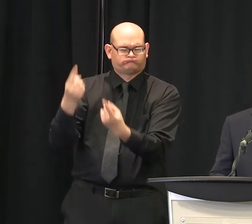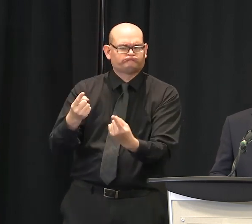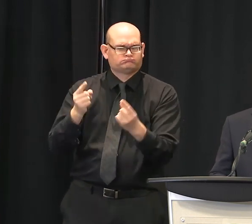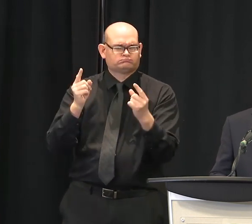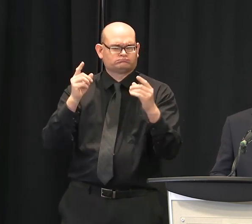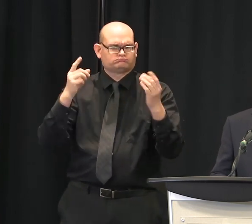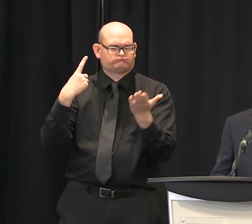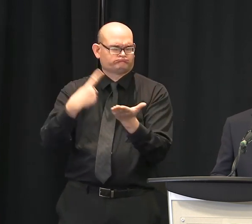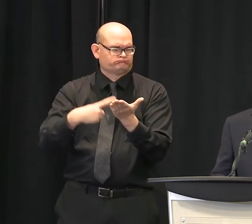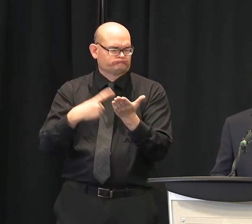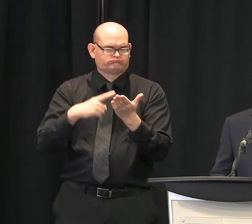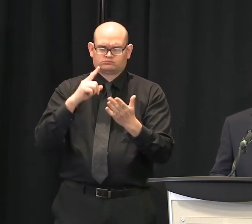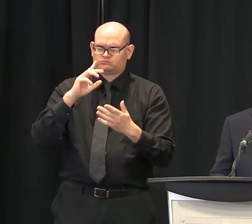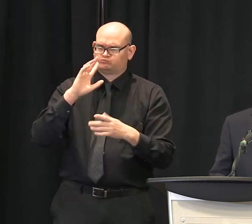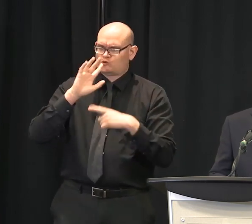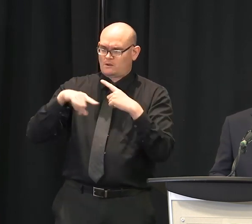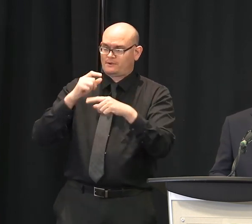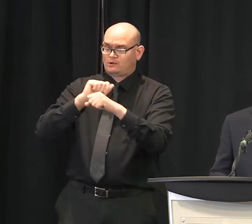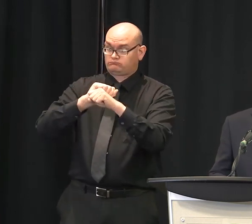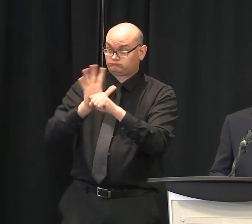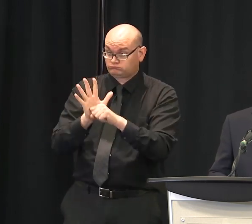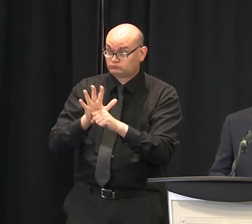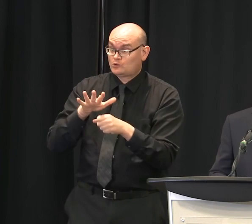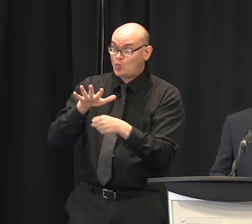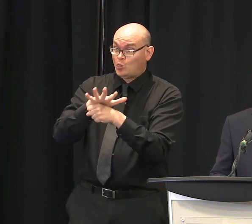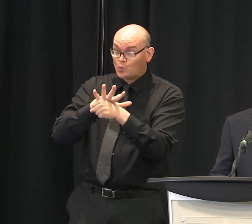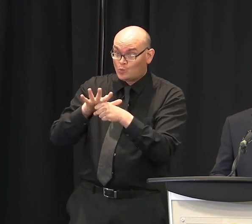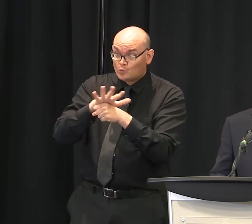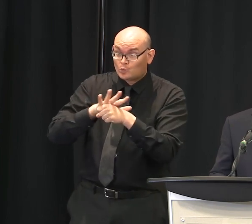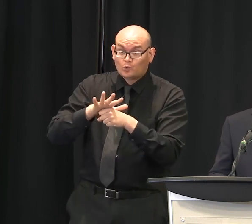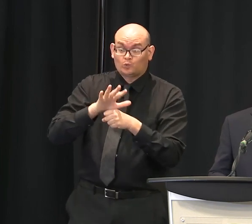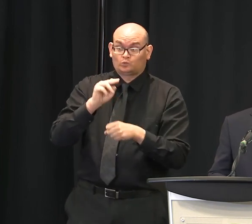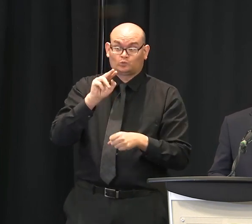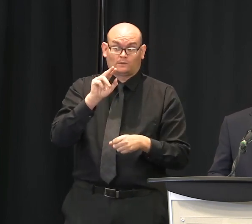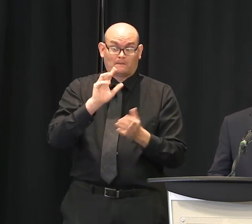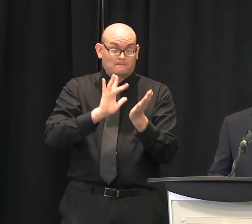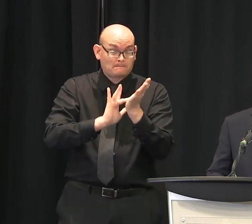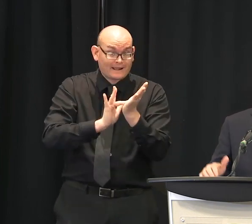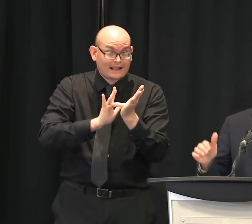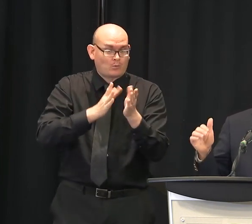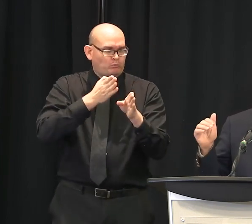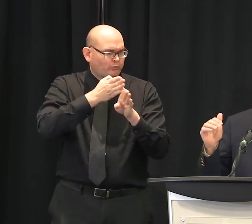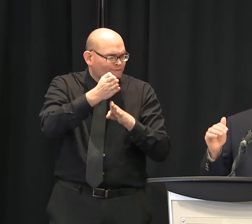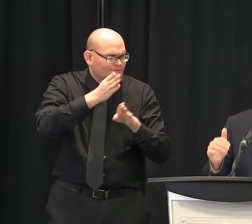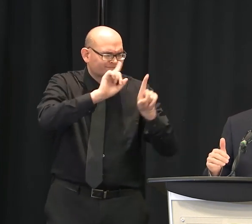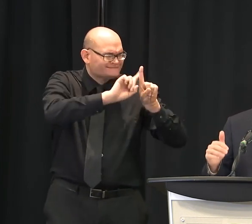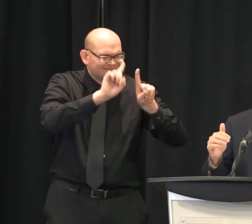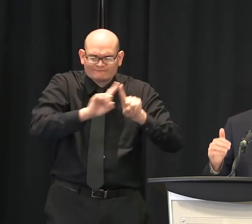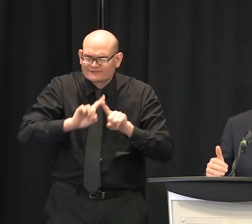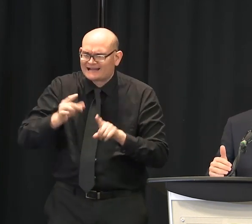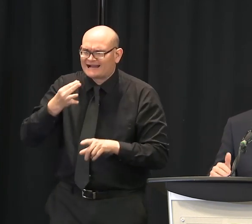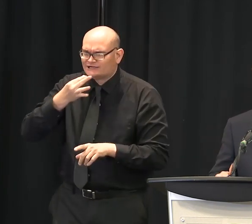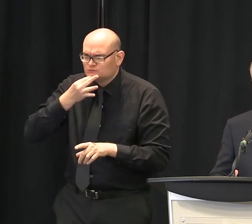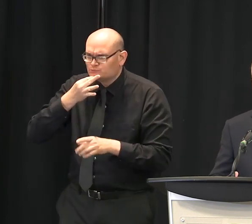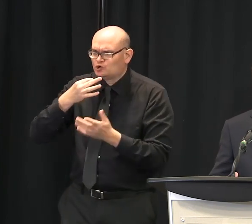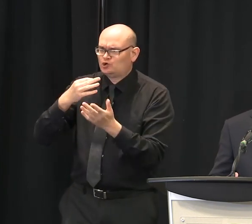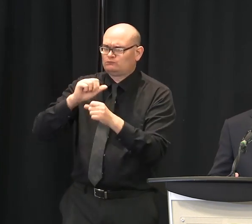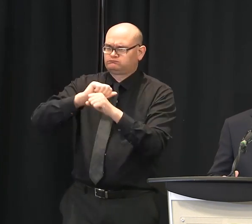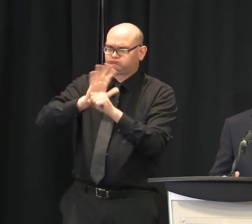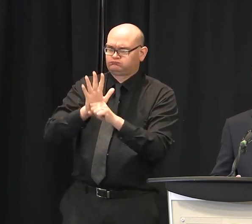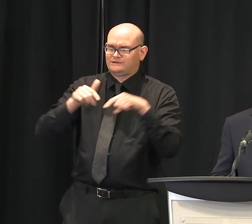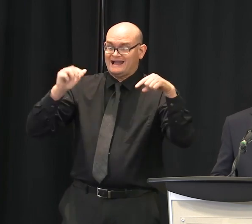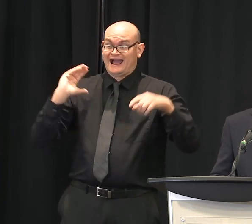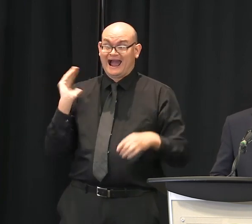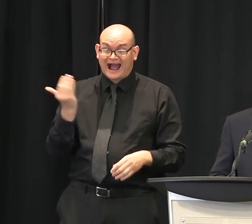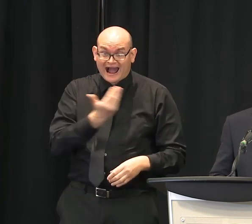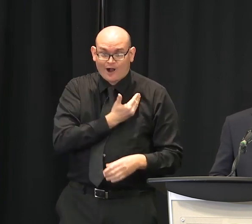local public health officials talk about the situation of the virus in terms of our community, not New